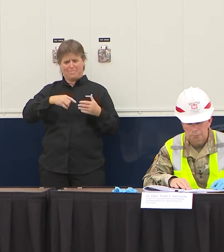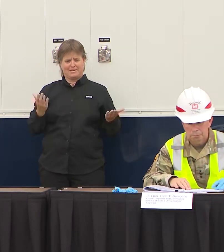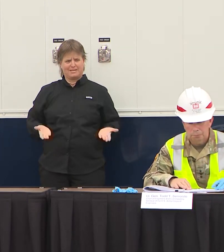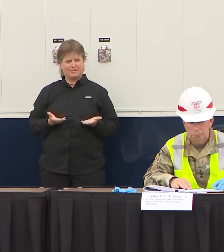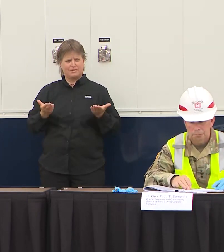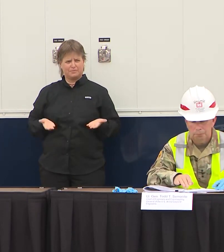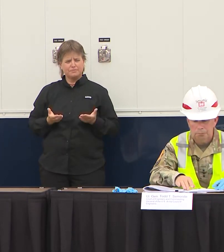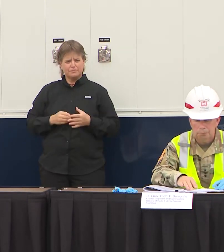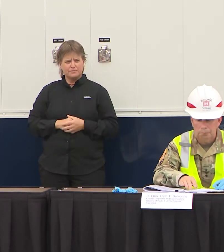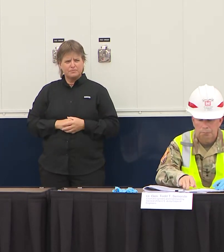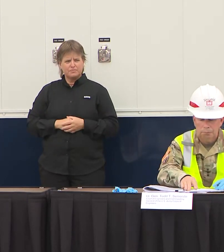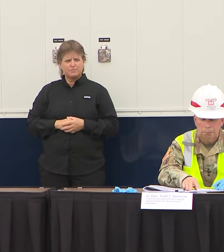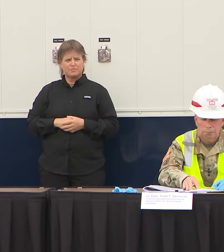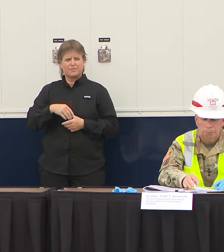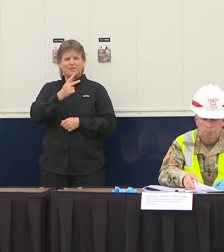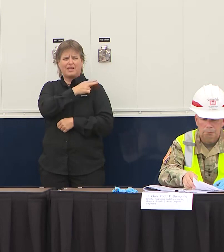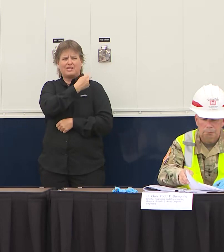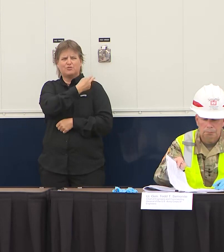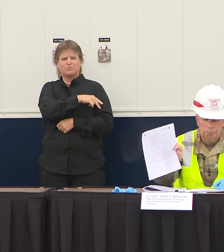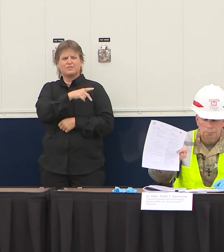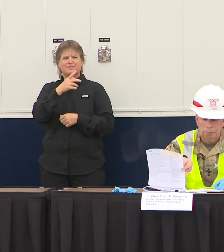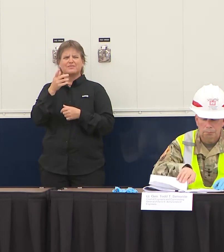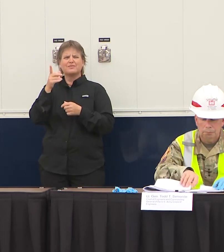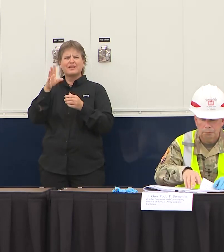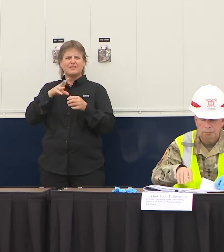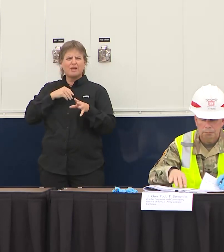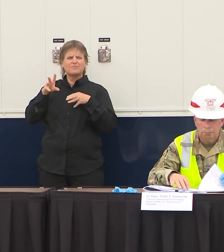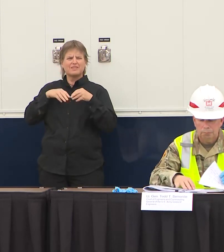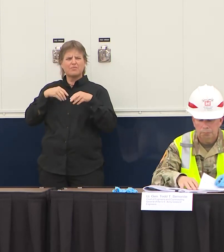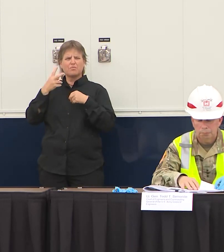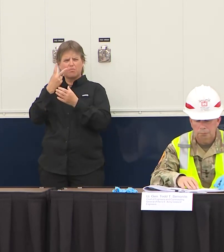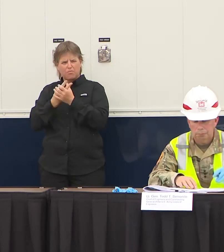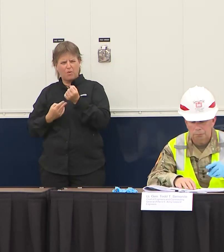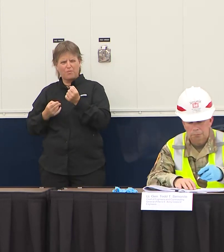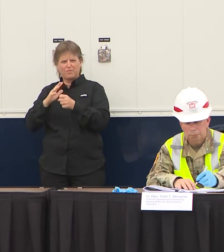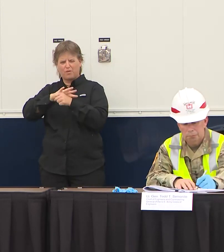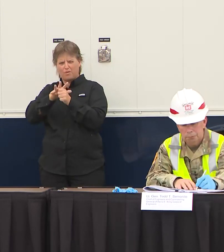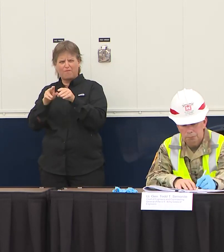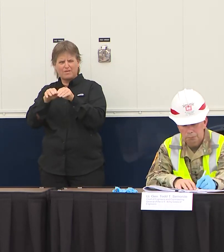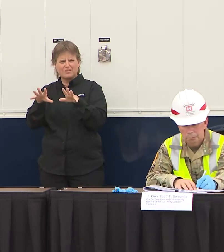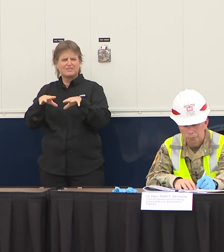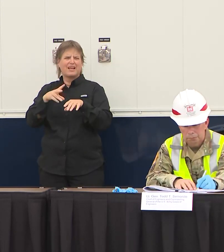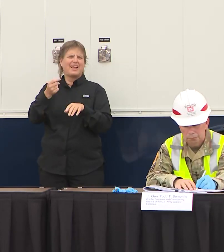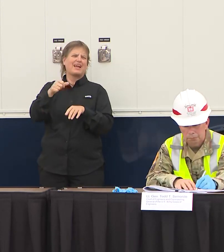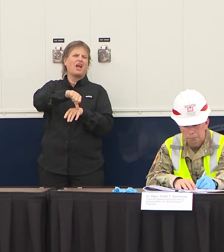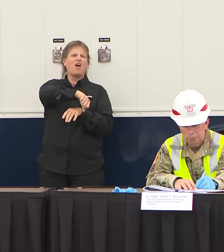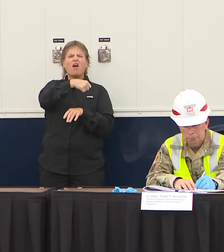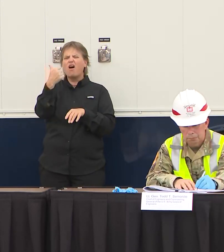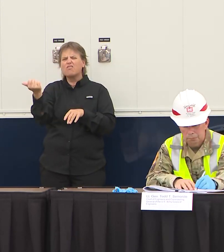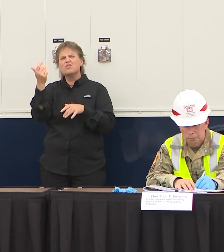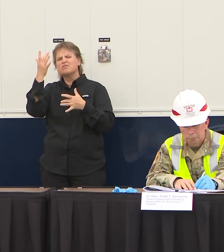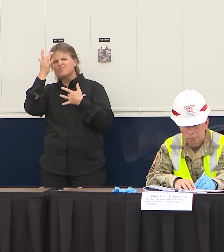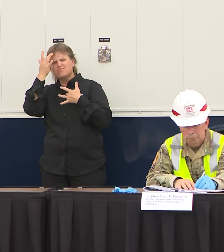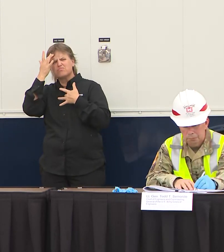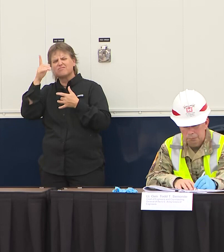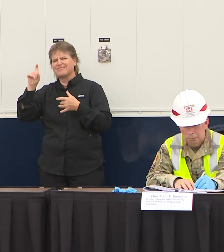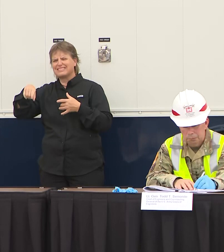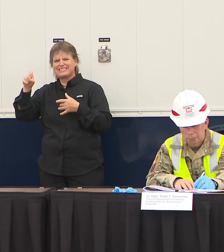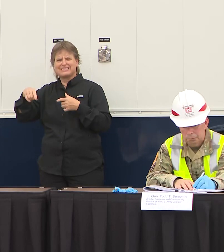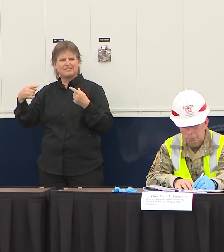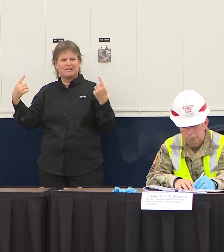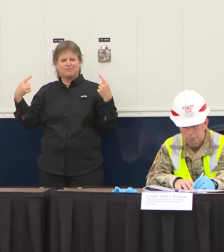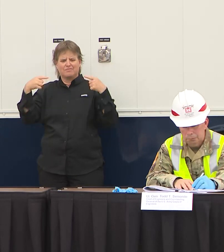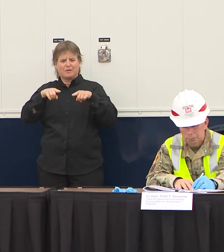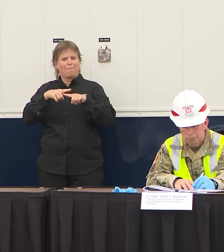facility is going to be able to accommodate that and I think that that's something very important so this partnership with the Corps